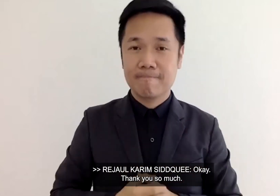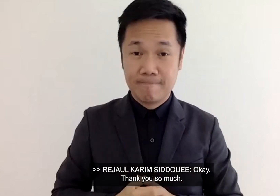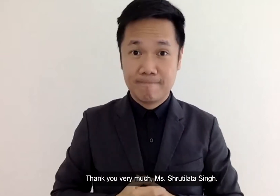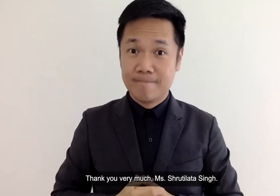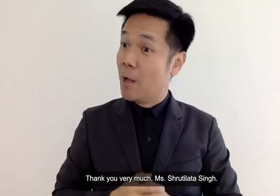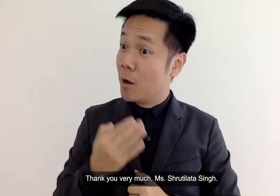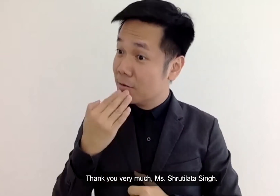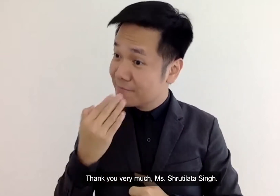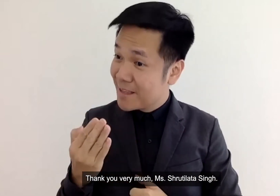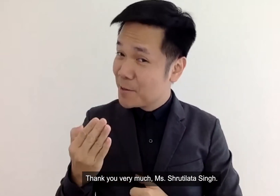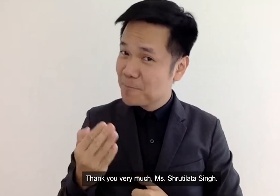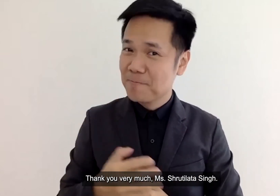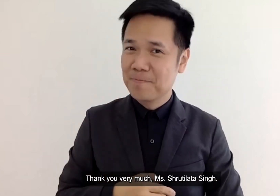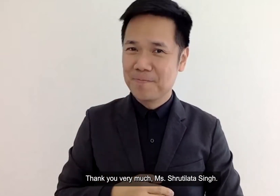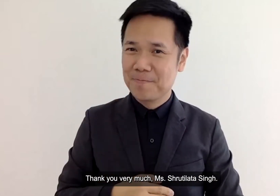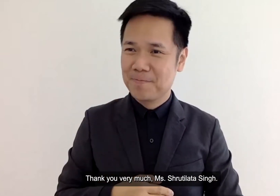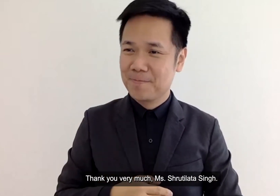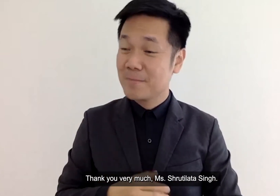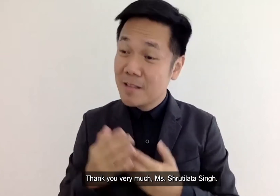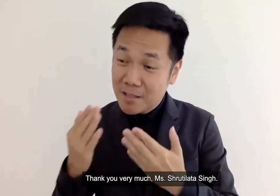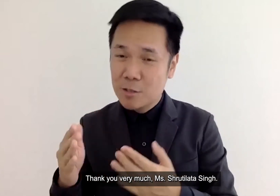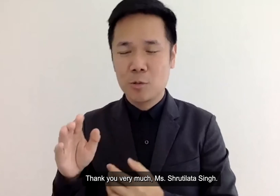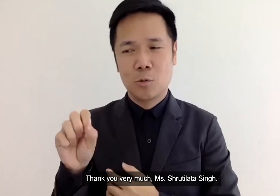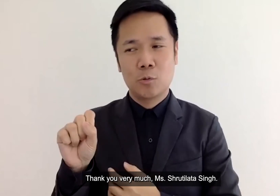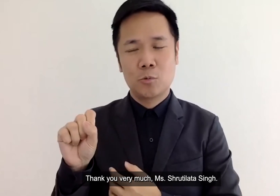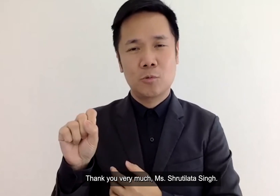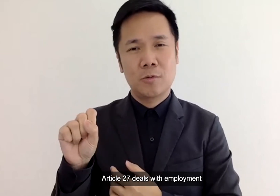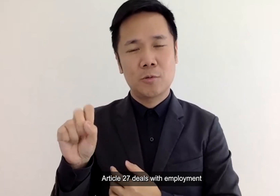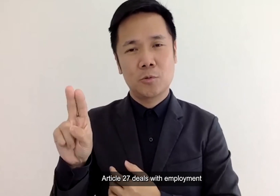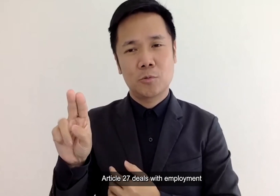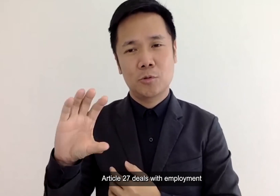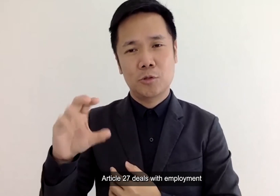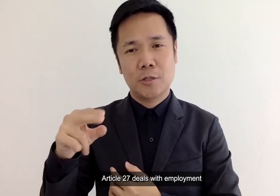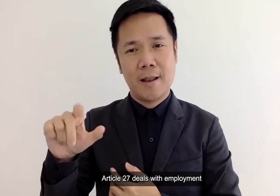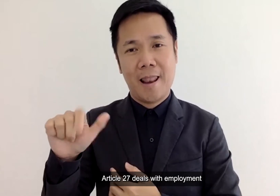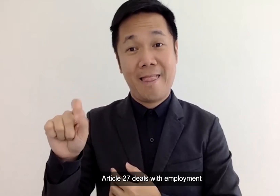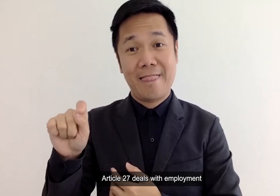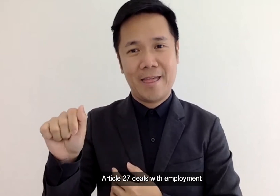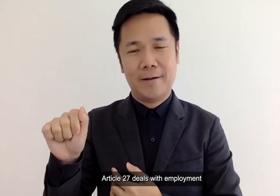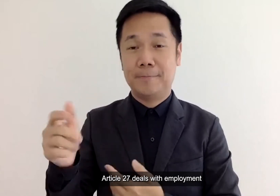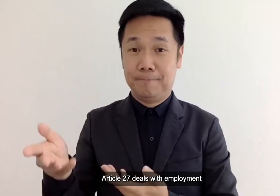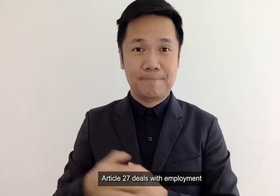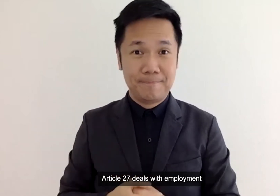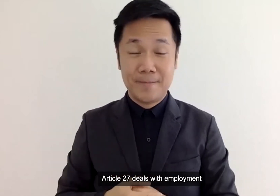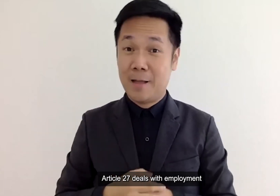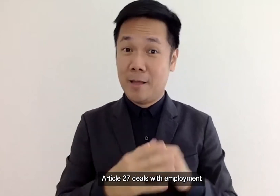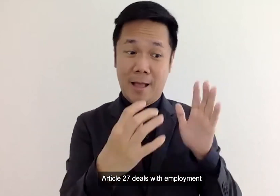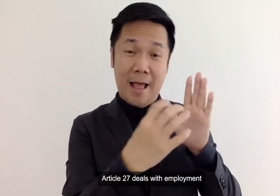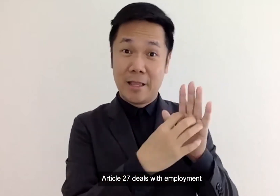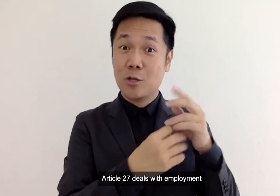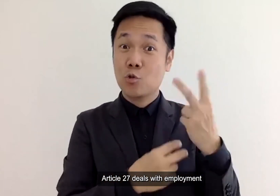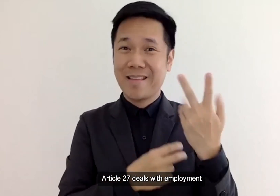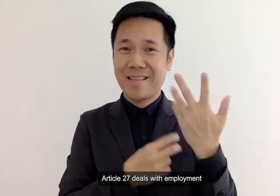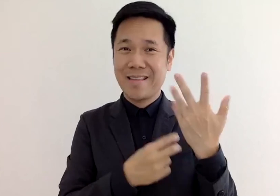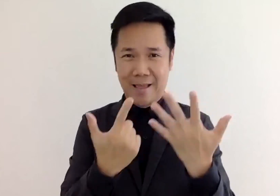so much thank you very much uh mr tulata um article 27 uh deals